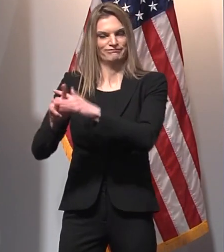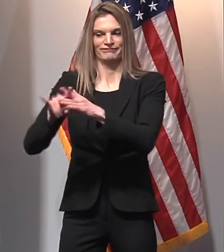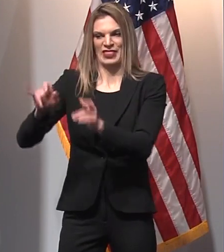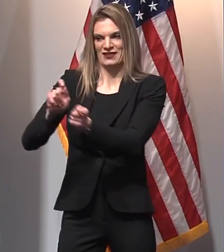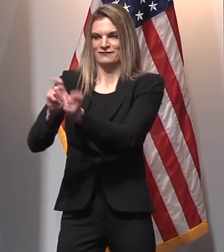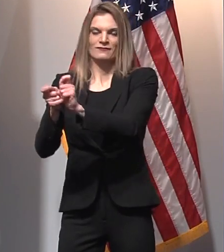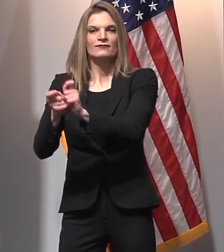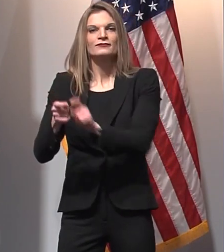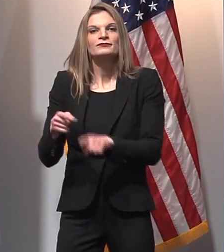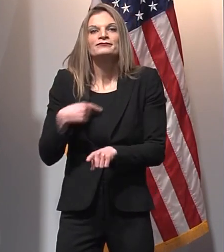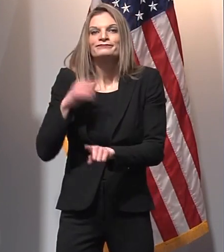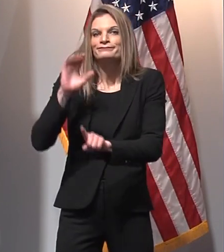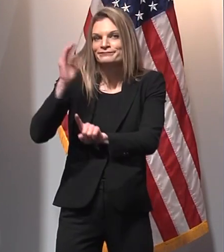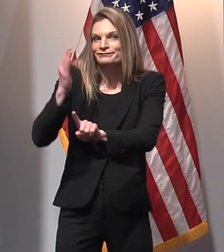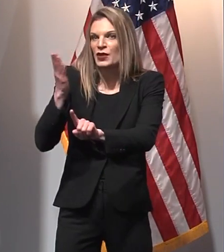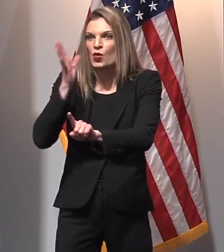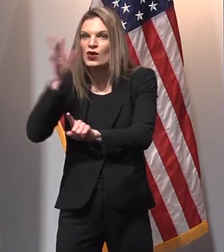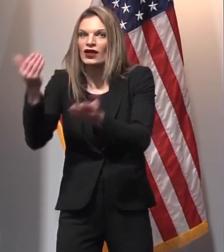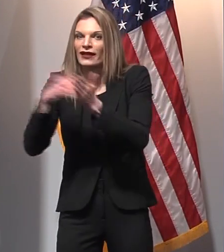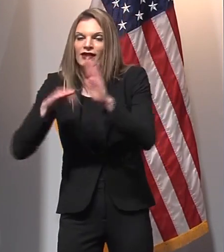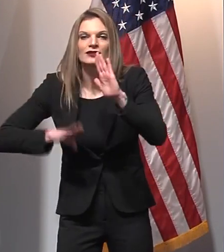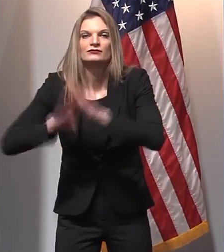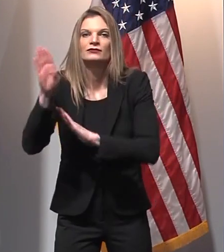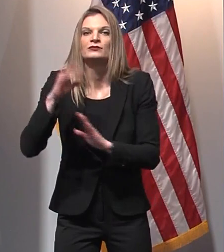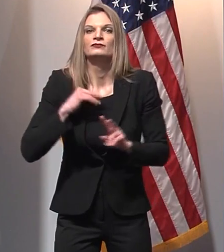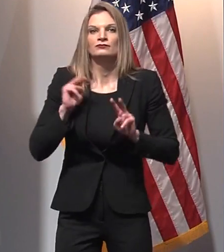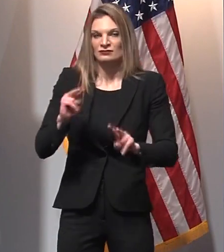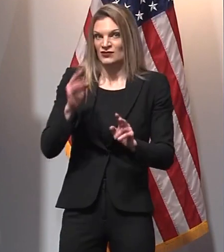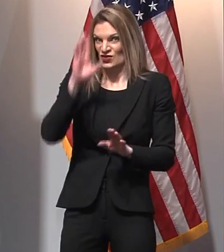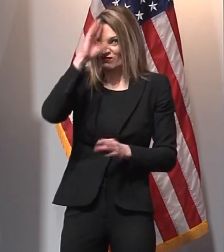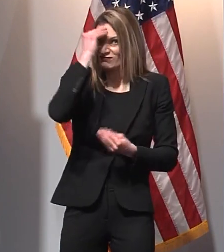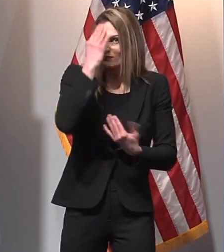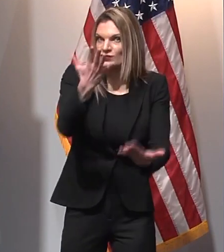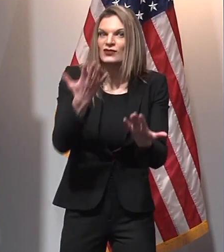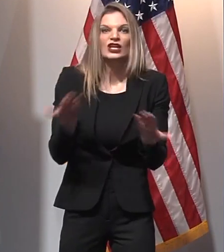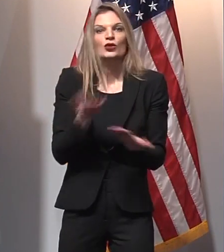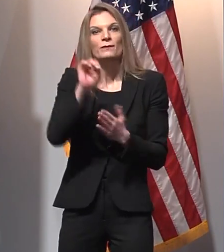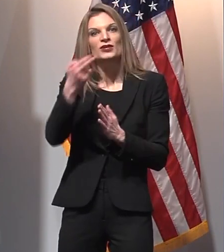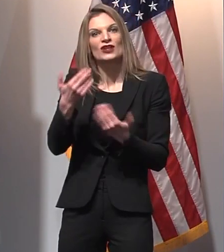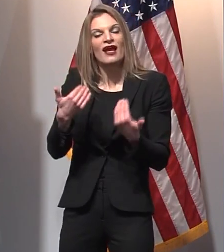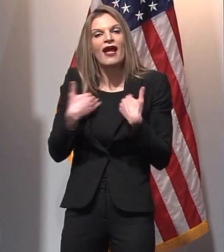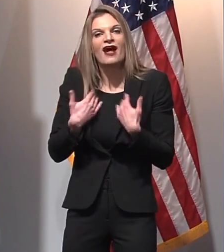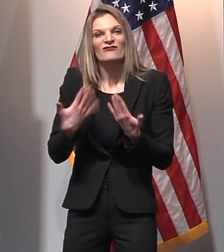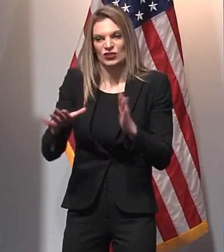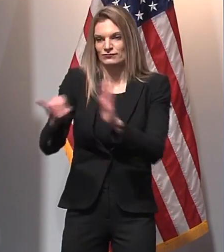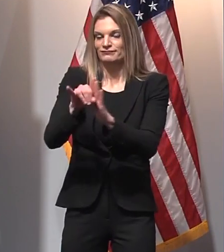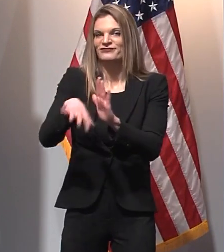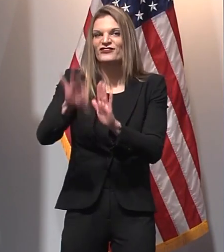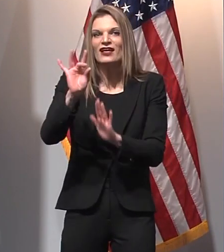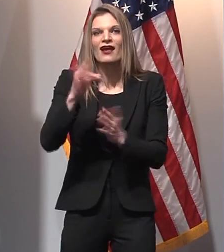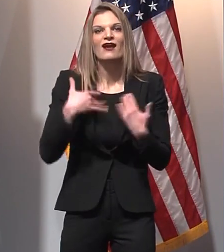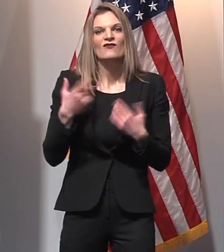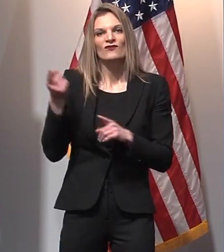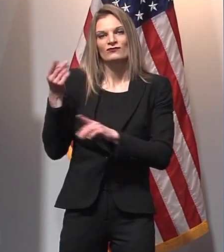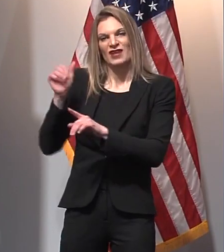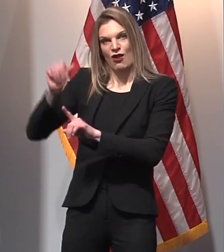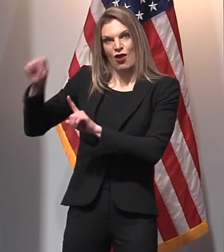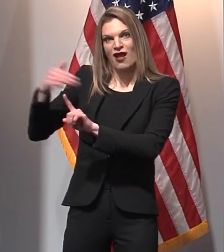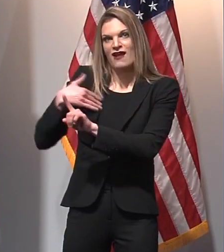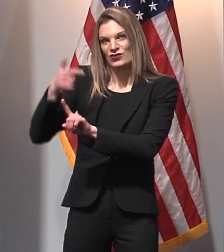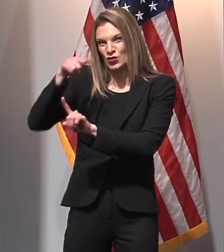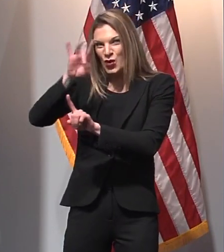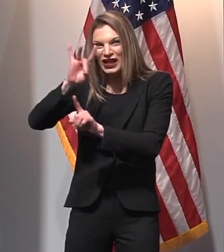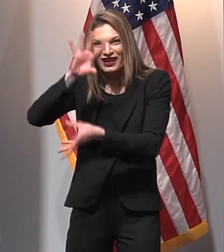So far, we have identified 28 cases of this new variant in Washtenaw County and Wayne County,